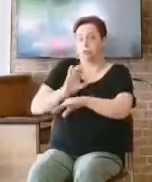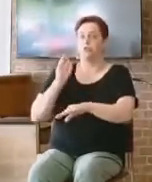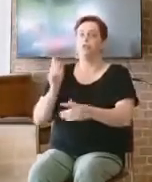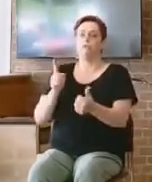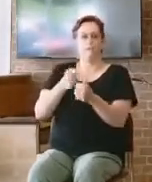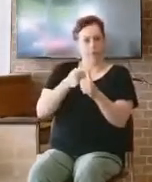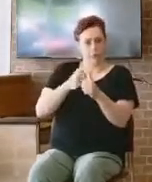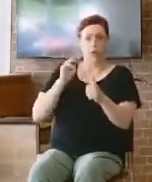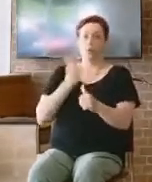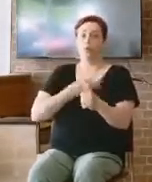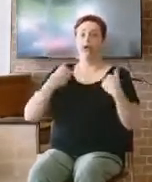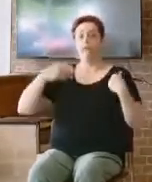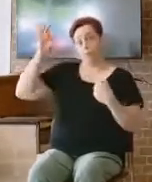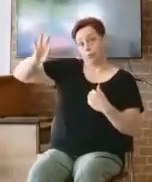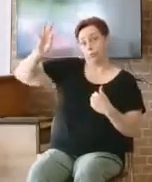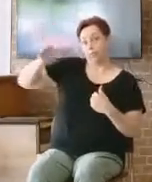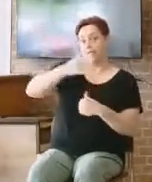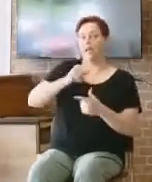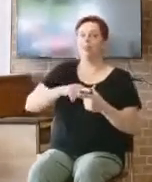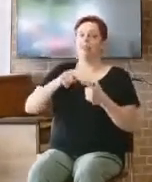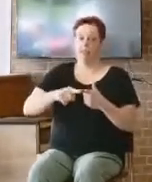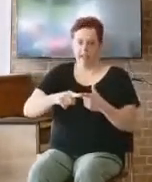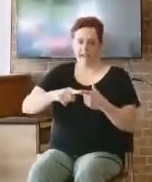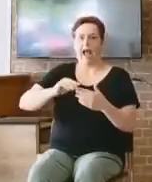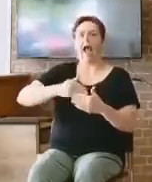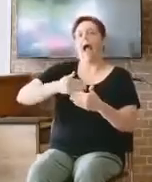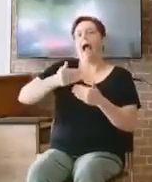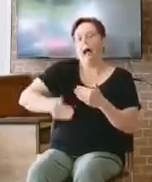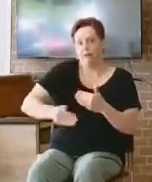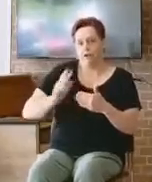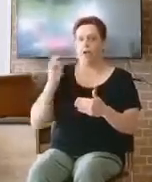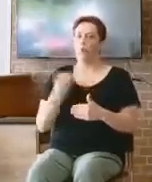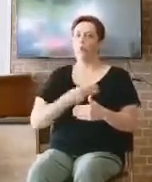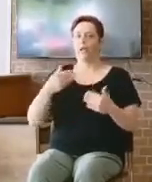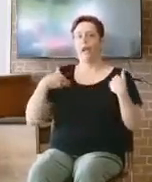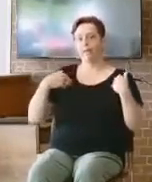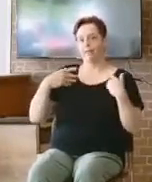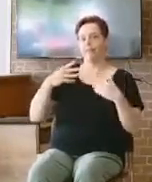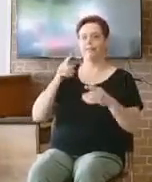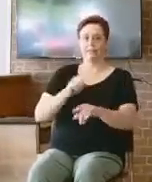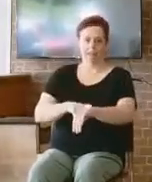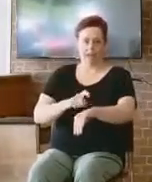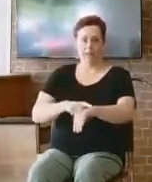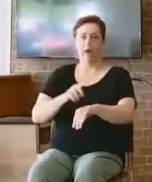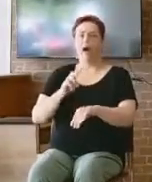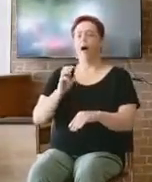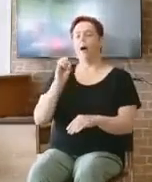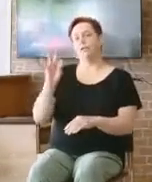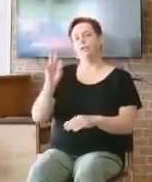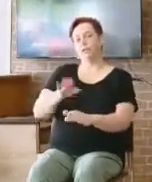we worship and praise our God. So if you want to open your Bibles to, uh,